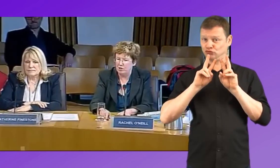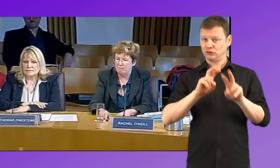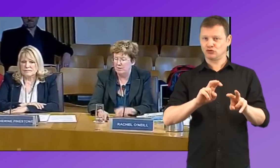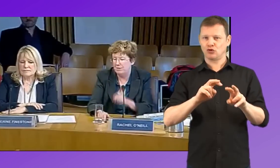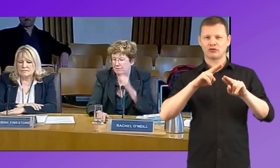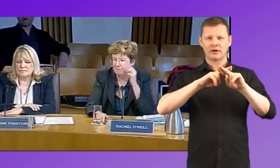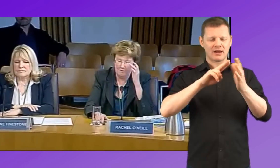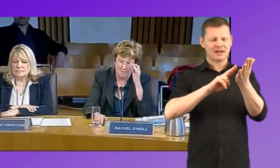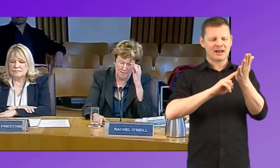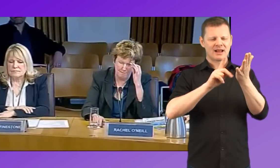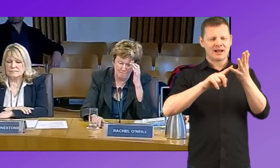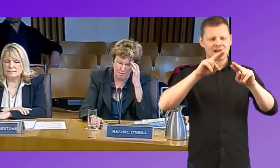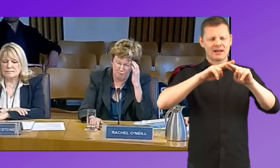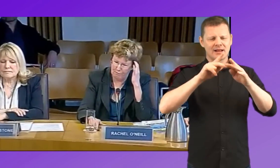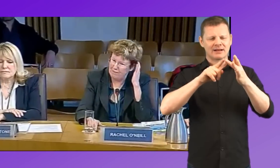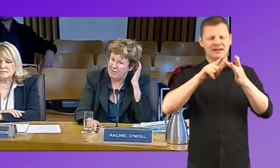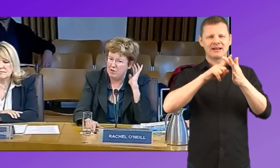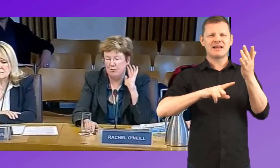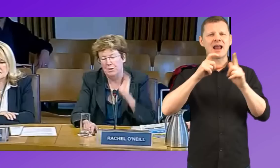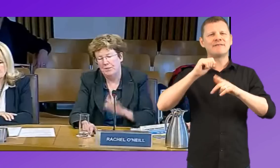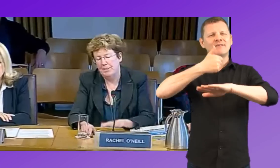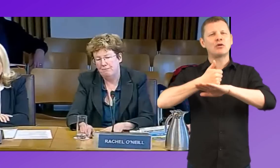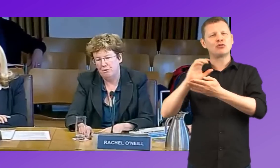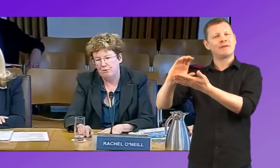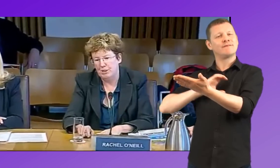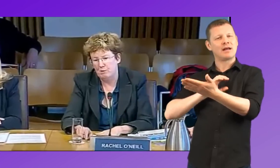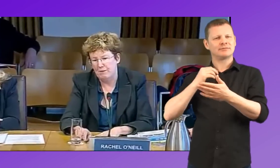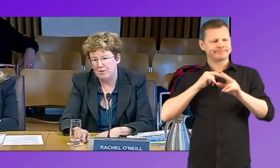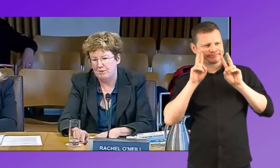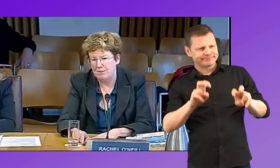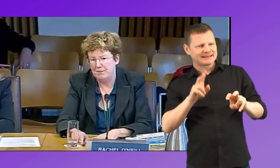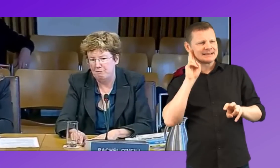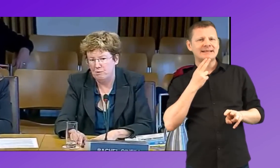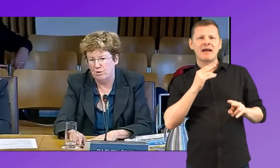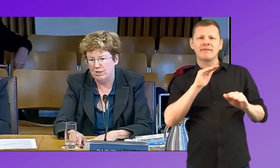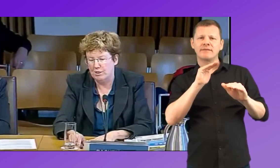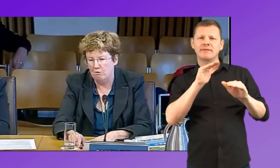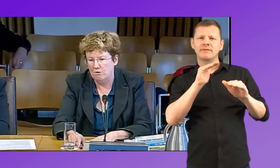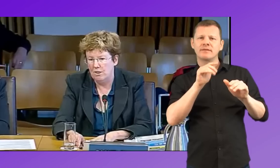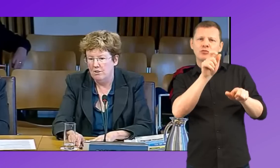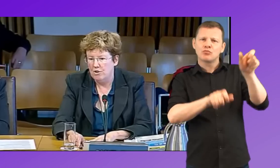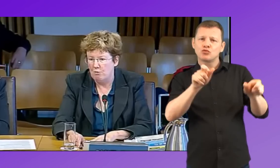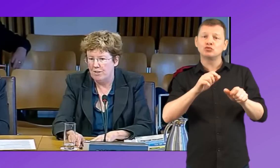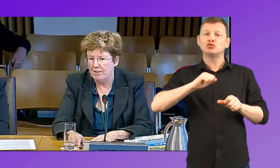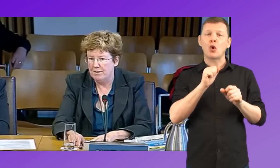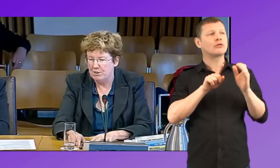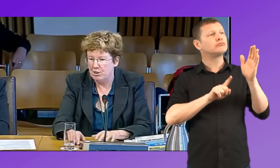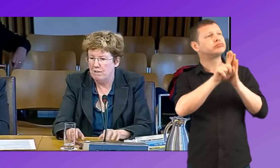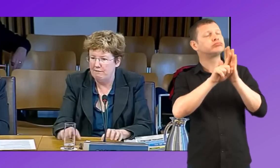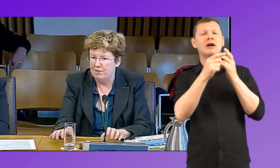achievements of the Nuffield Foundation funded research about the achievements of deaf pupils in Scotland showed that there were two areas